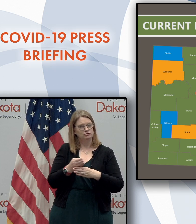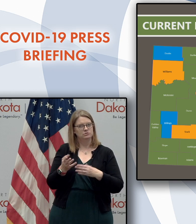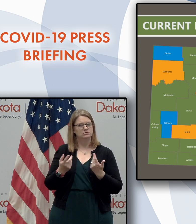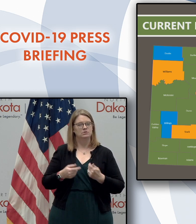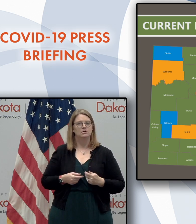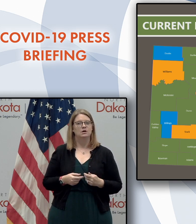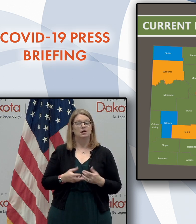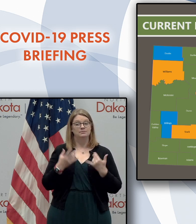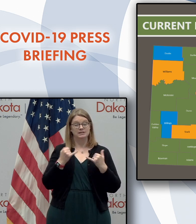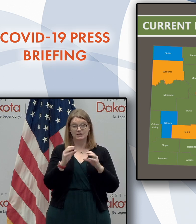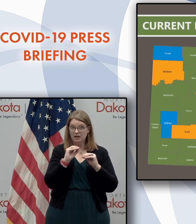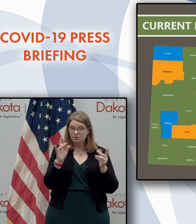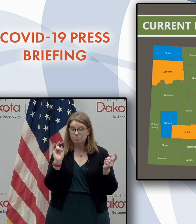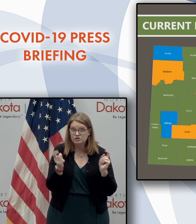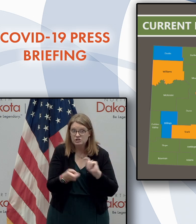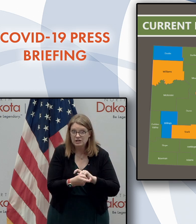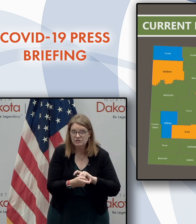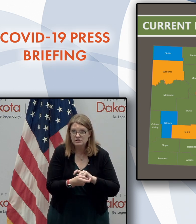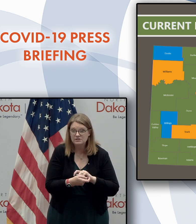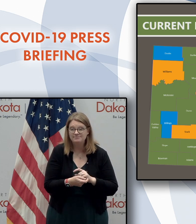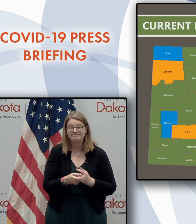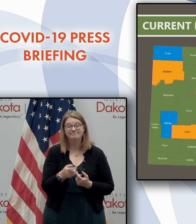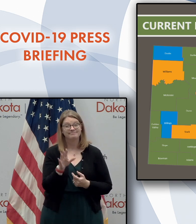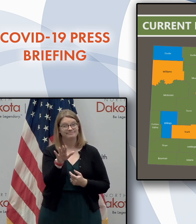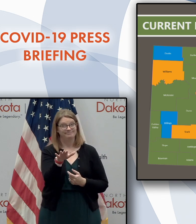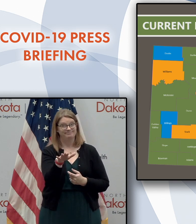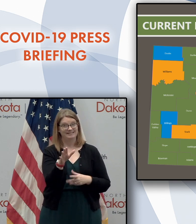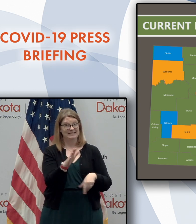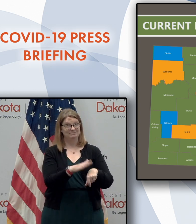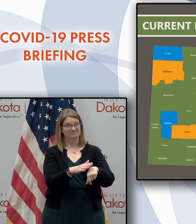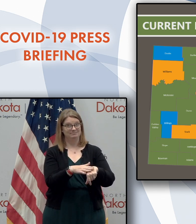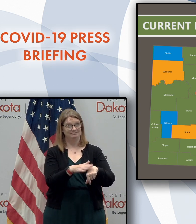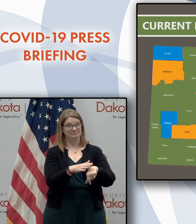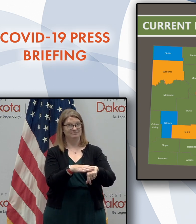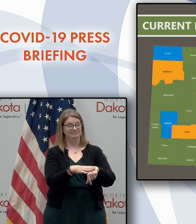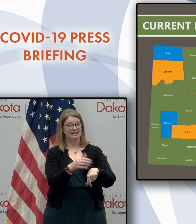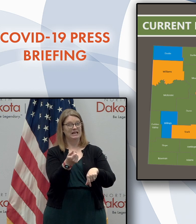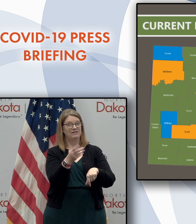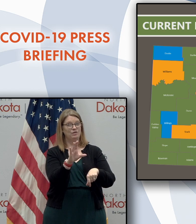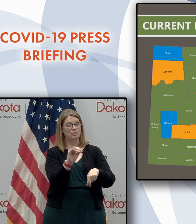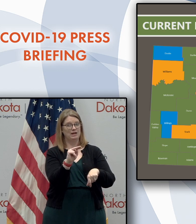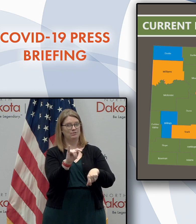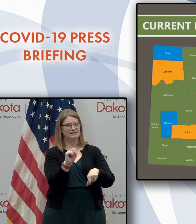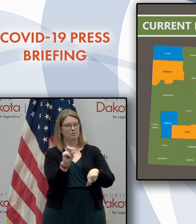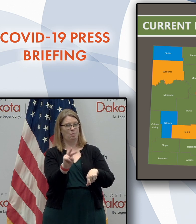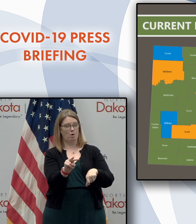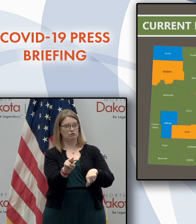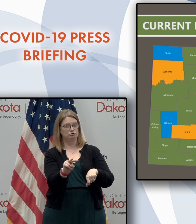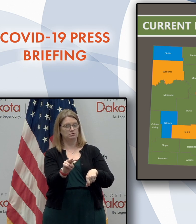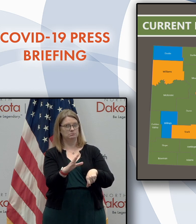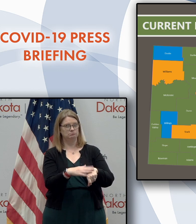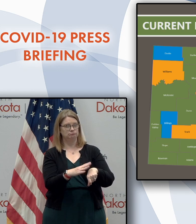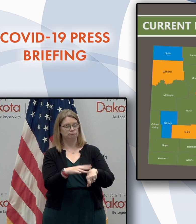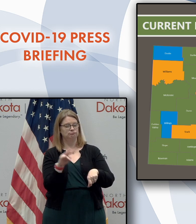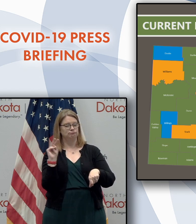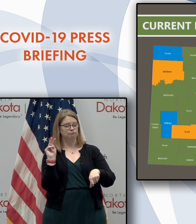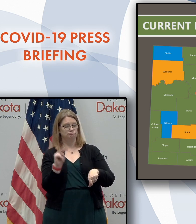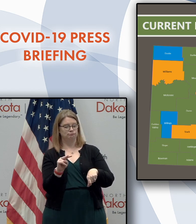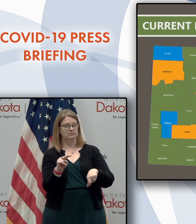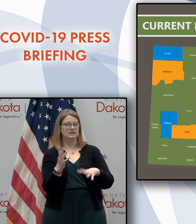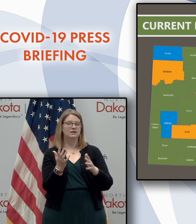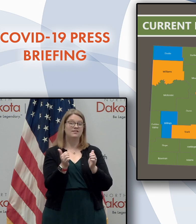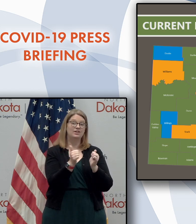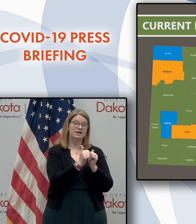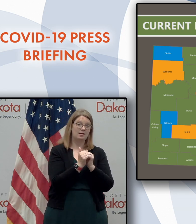making any changes, we do have a couple of counties that are, that we're putting a particular eye on, uh, that are, have a combination